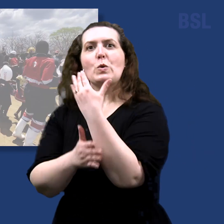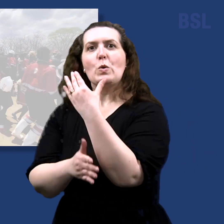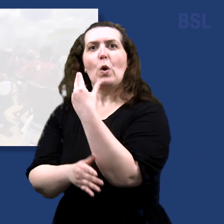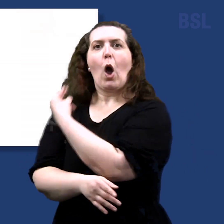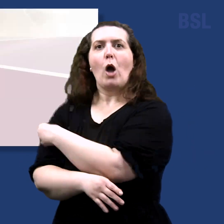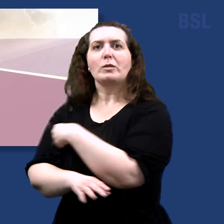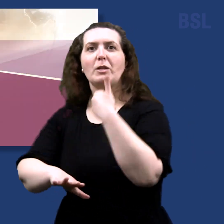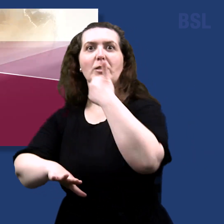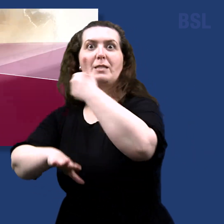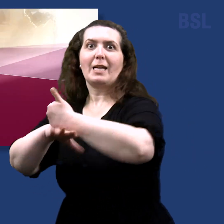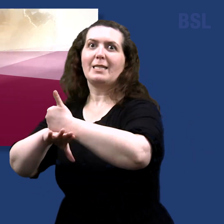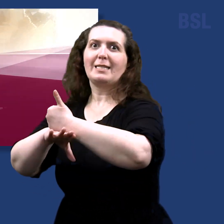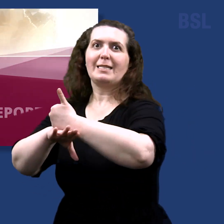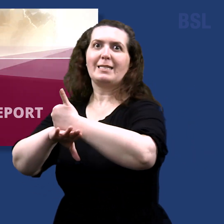stories and more in the news.